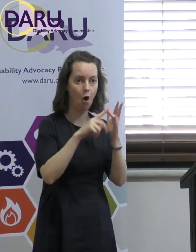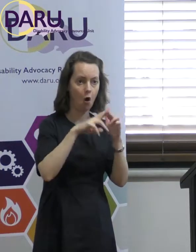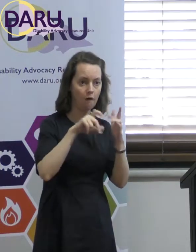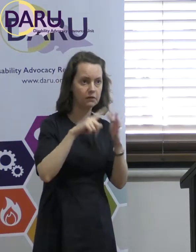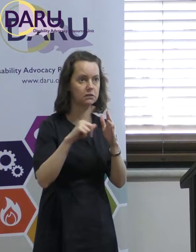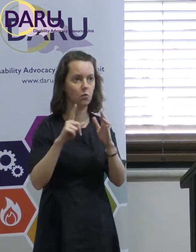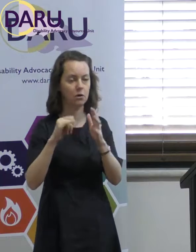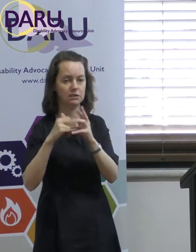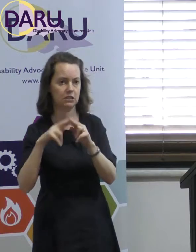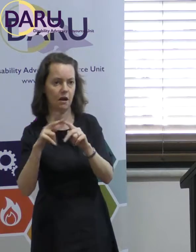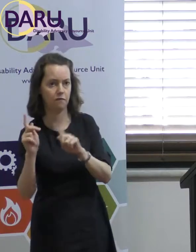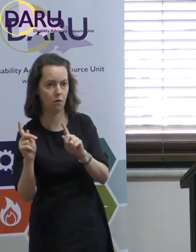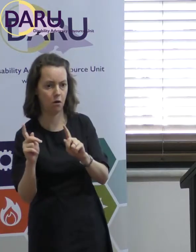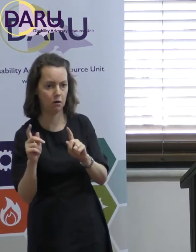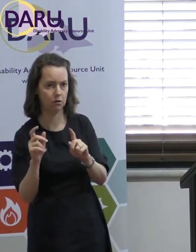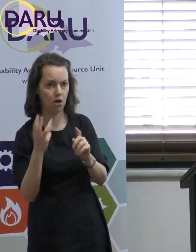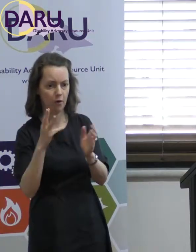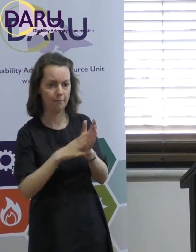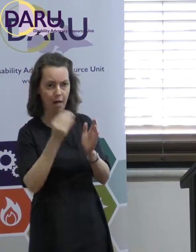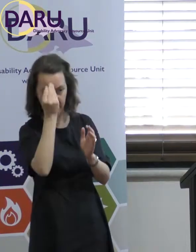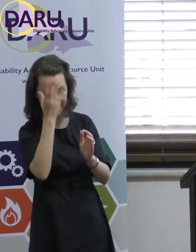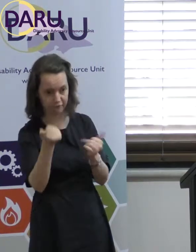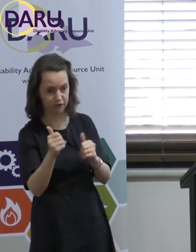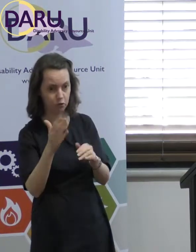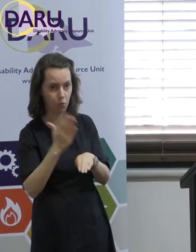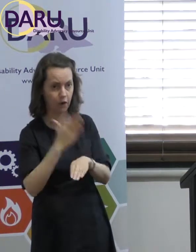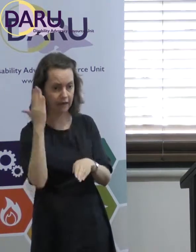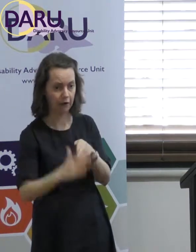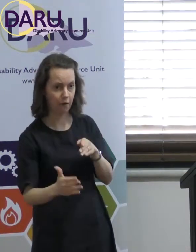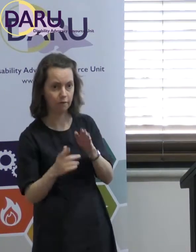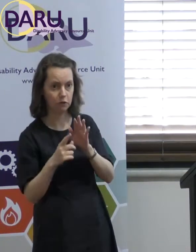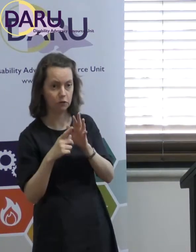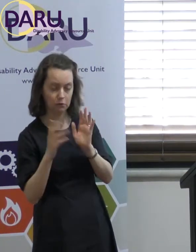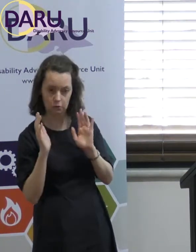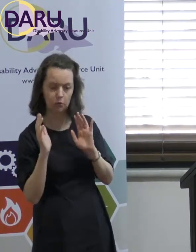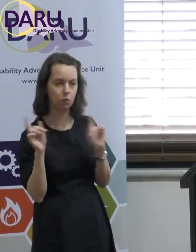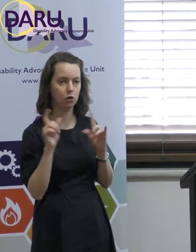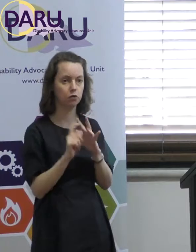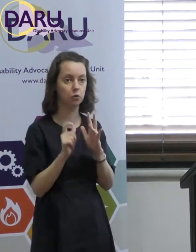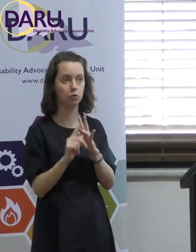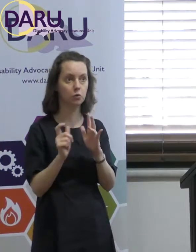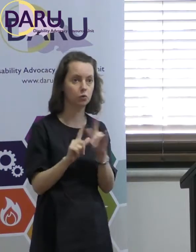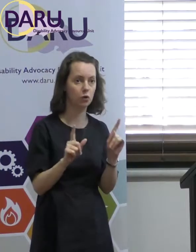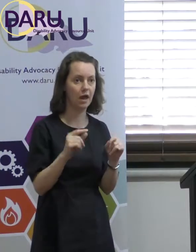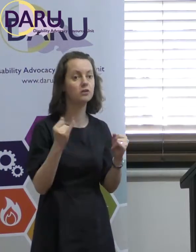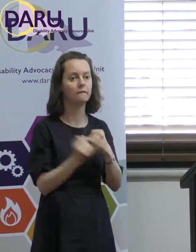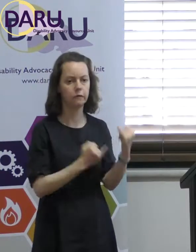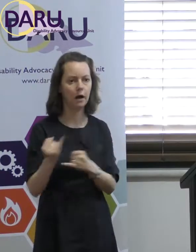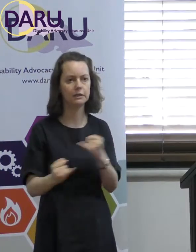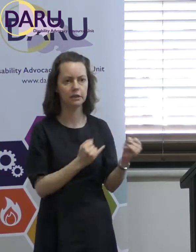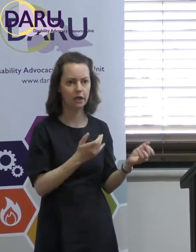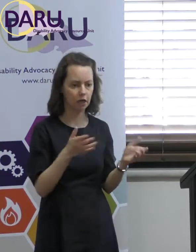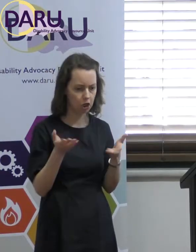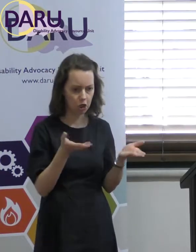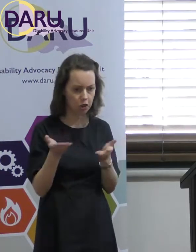know, now put them, you know, give them all three months' notice and they all have to finish? Whatever. So, they're having to make these decisions now. And